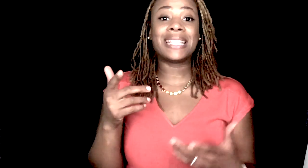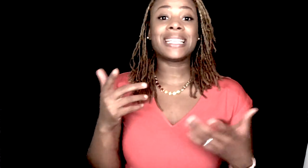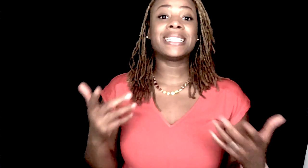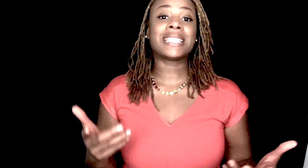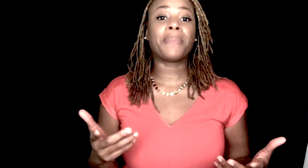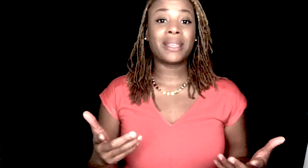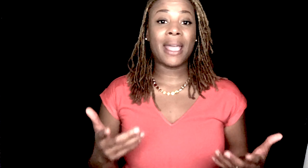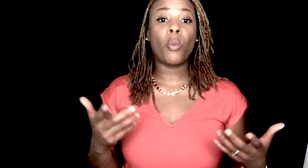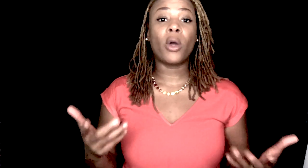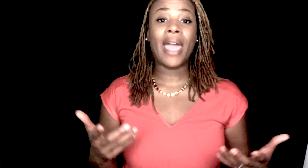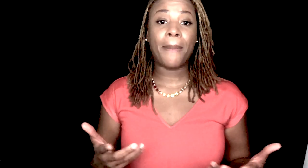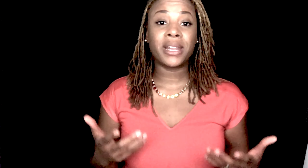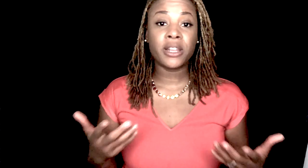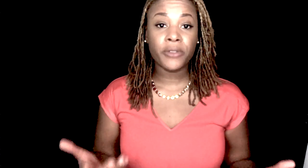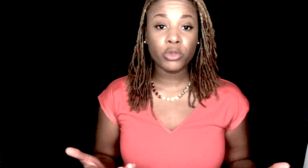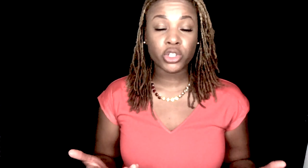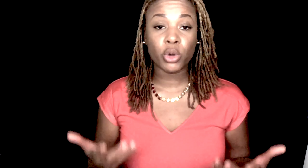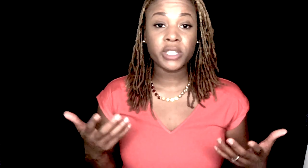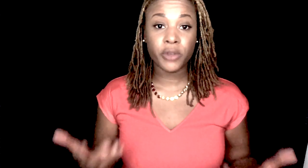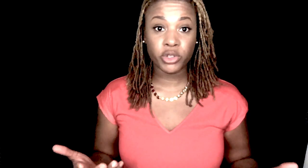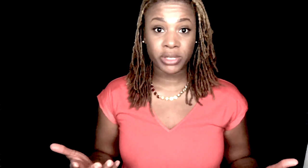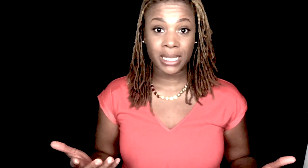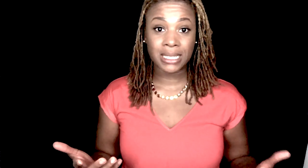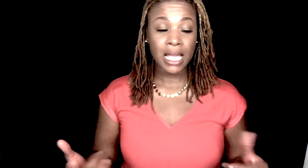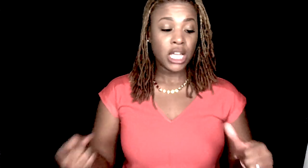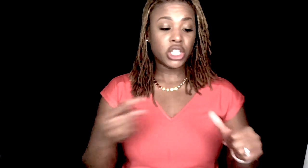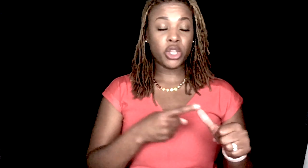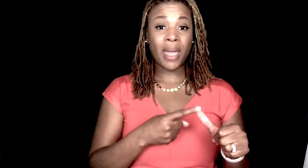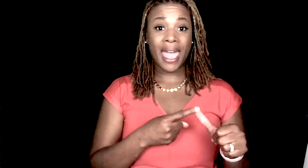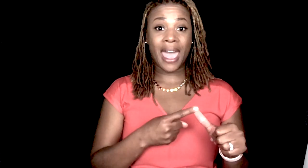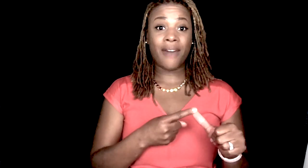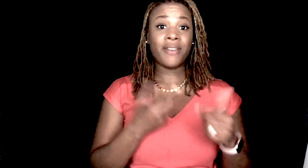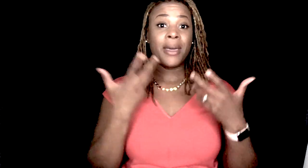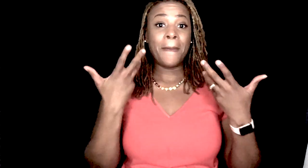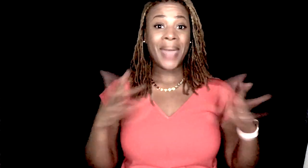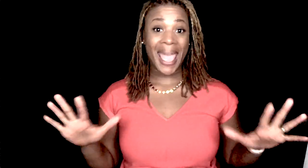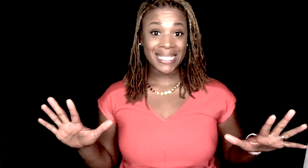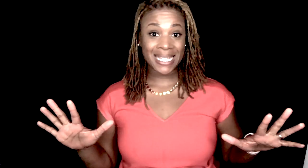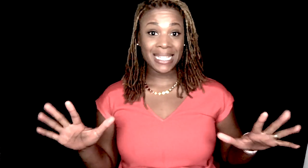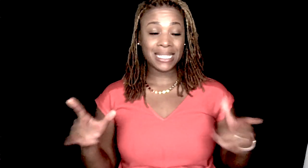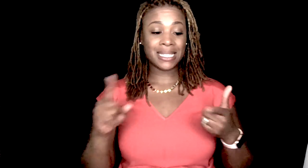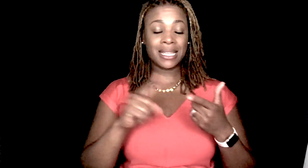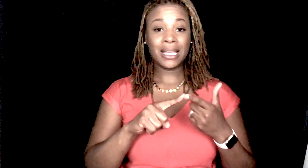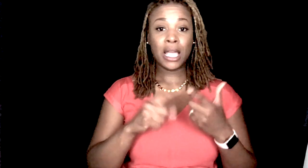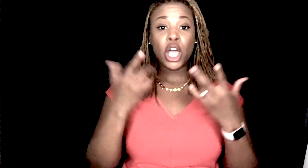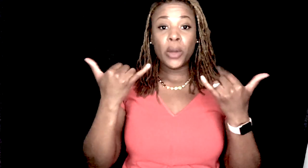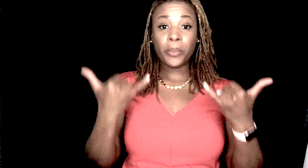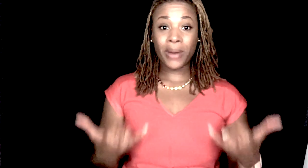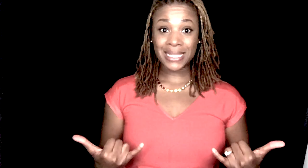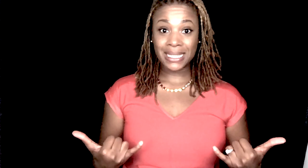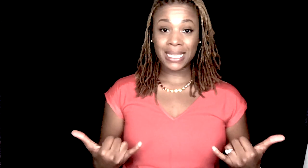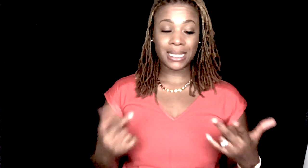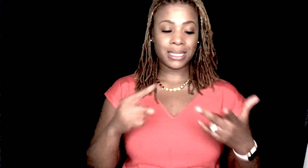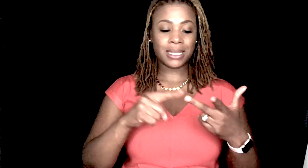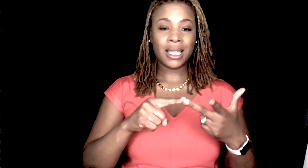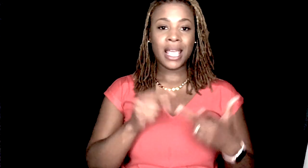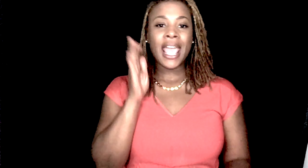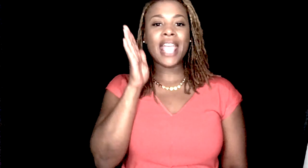that it's something that will happen in the future. So, it's future tense. So, you have past tense, present tense, and